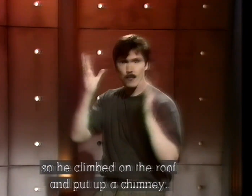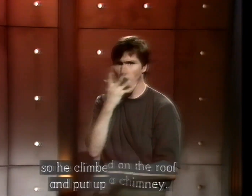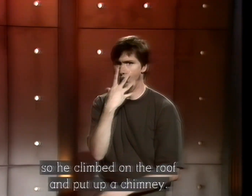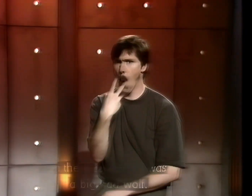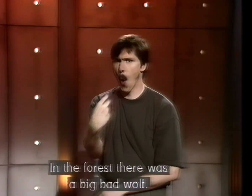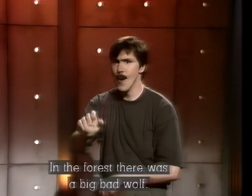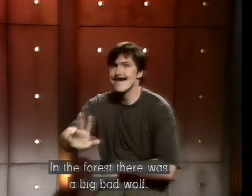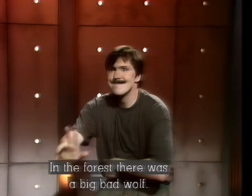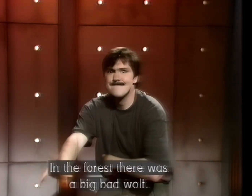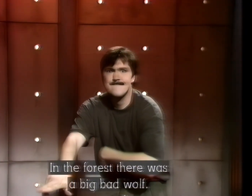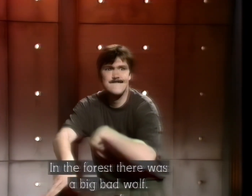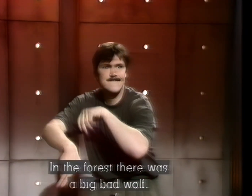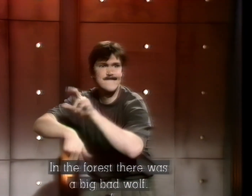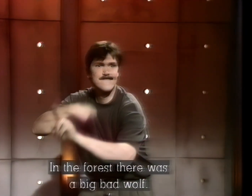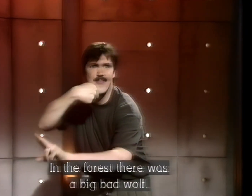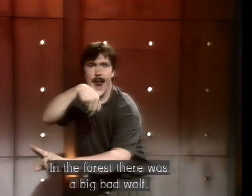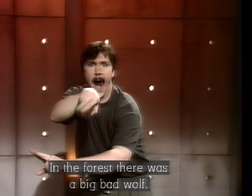Now, in the forest, there was a big, bad wolf.